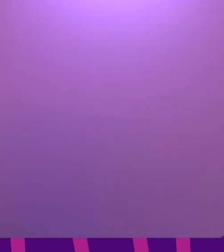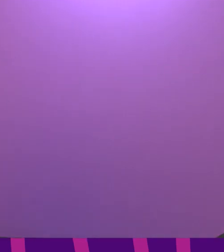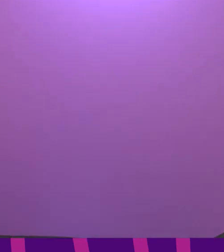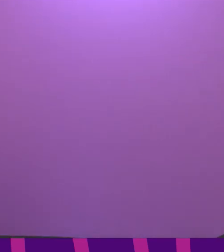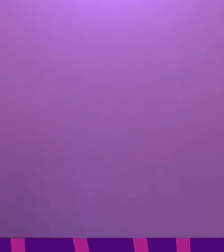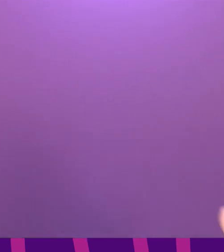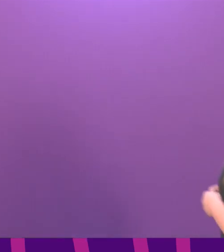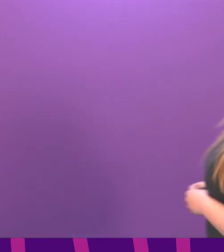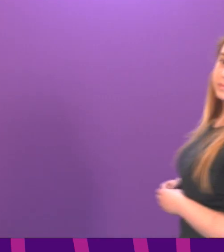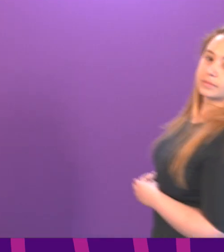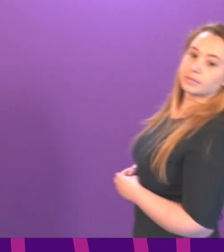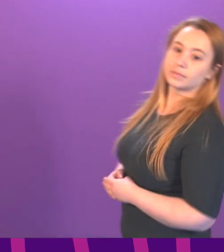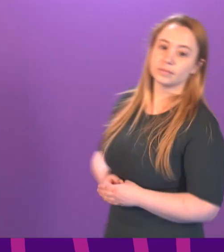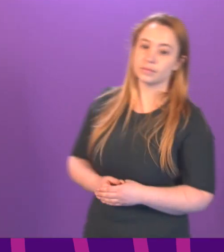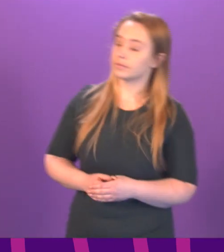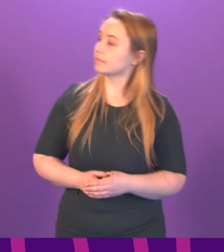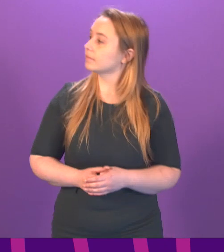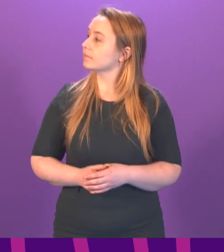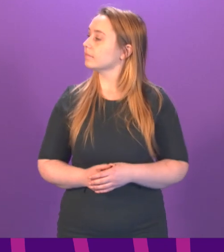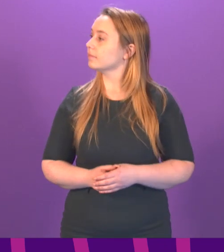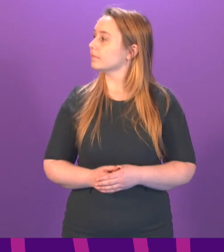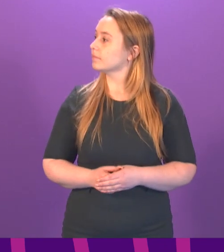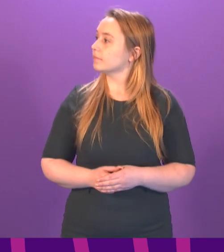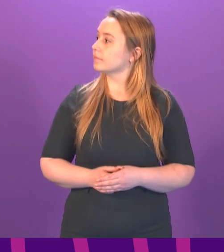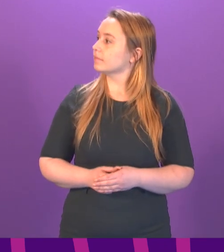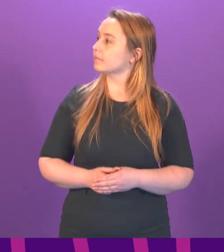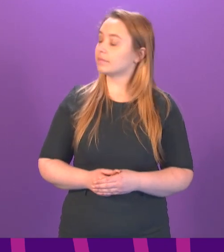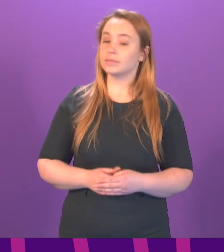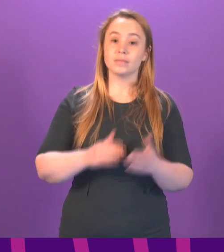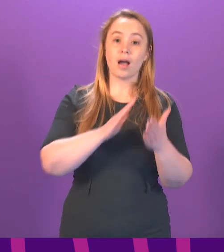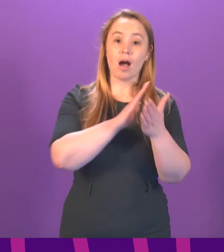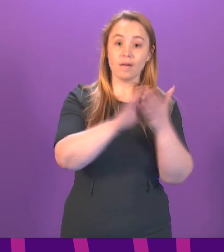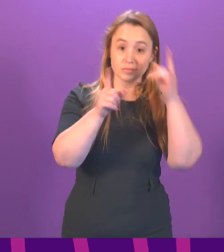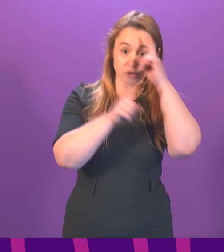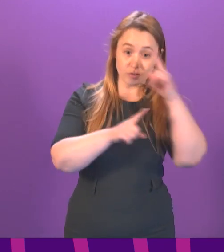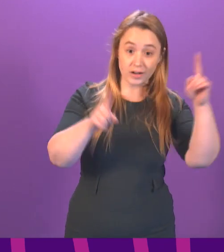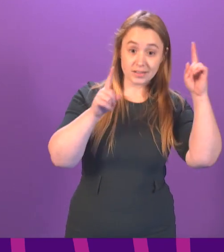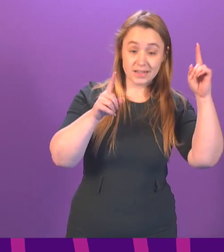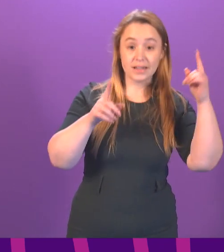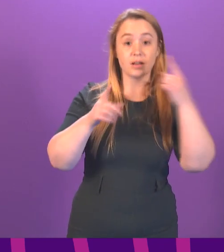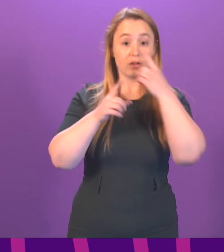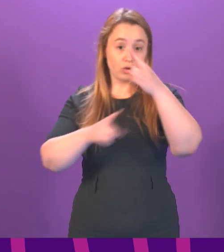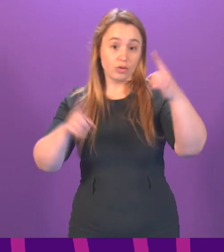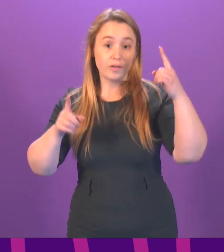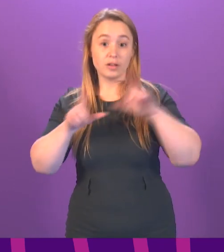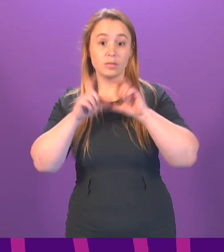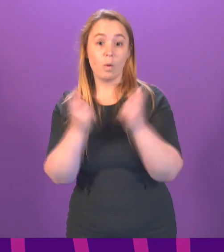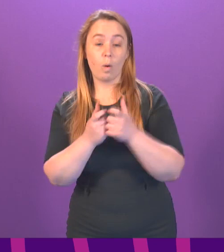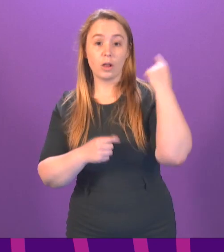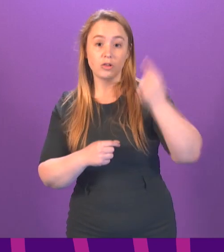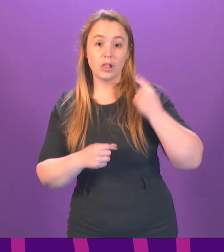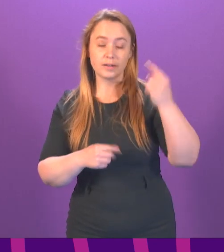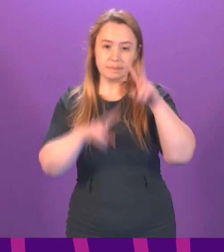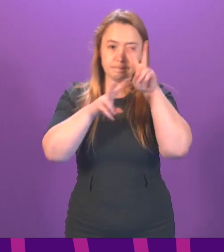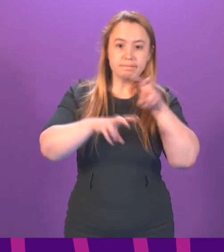Thank you, presiding officer. First Minister, only yesterday, scientists from Harvard and University College London announced research findings that showed that